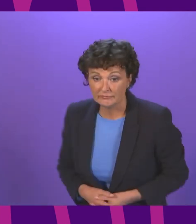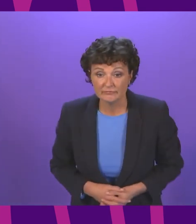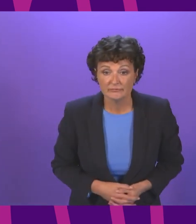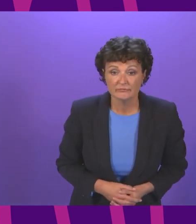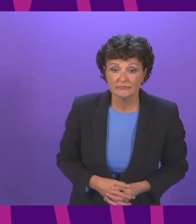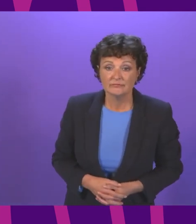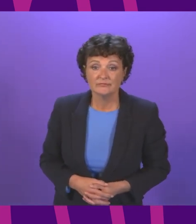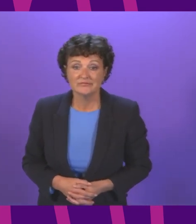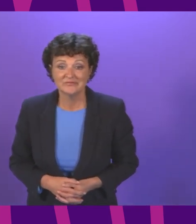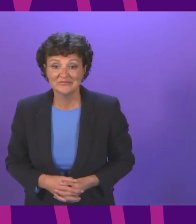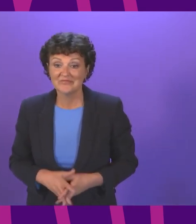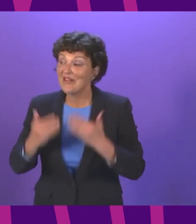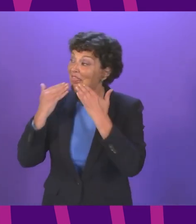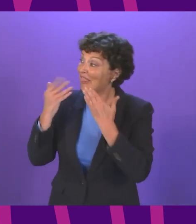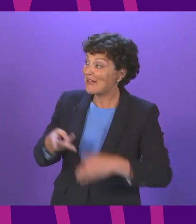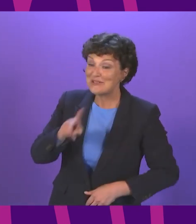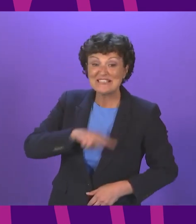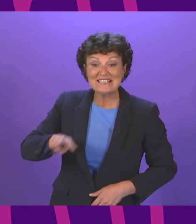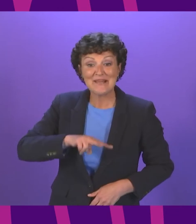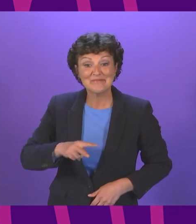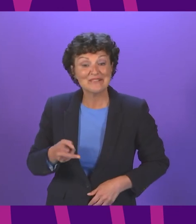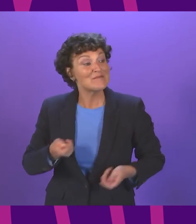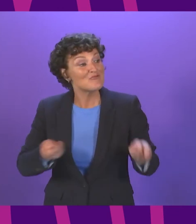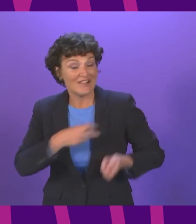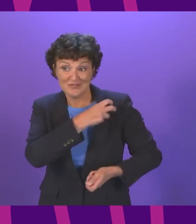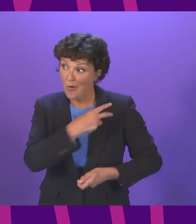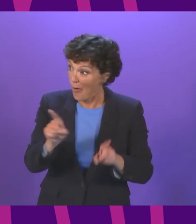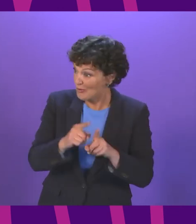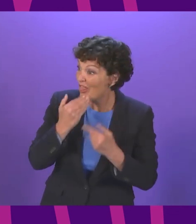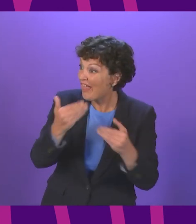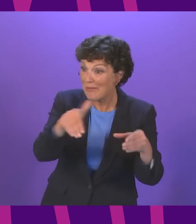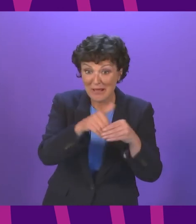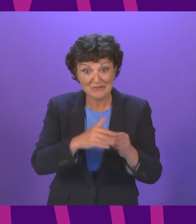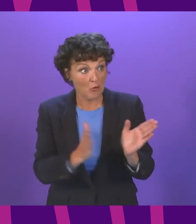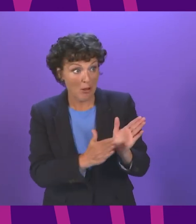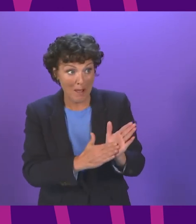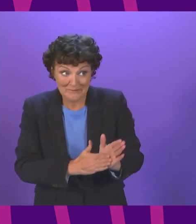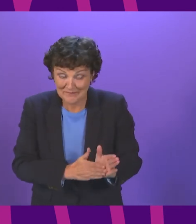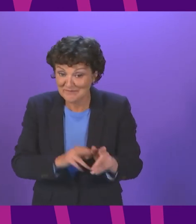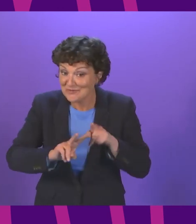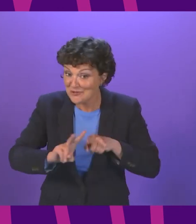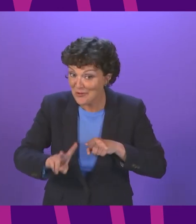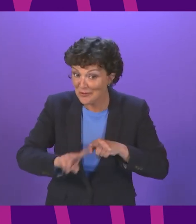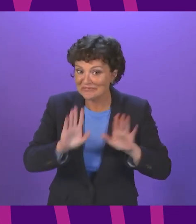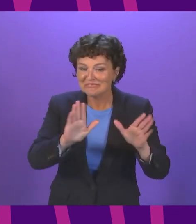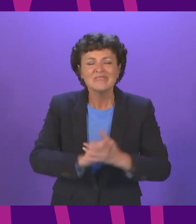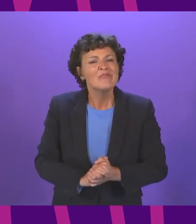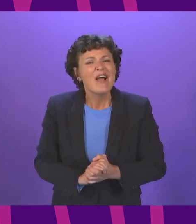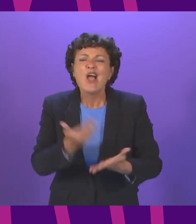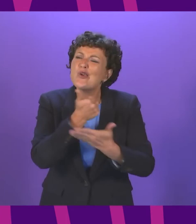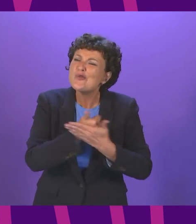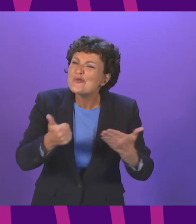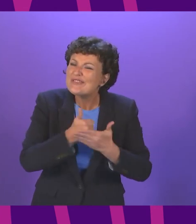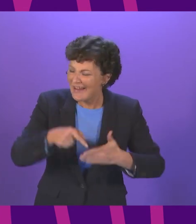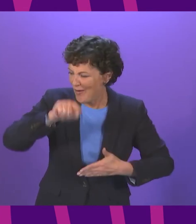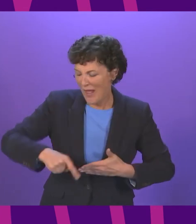thank you for the round of applause it's that time of year programme for government it's generally when the government and its backbenchers get